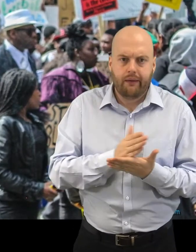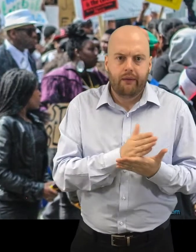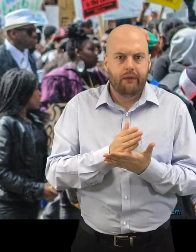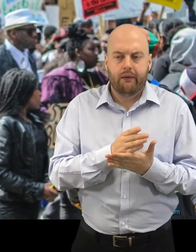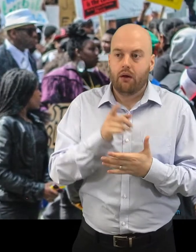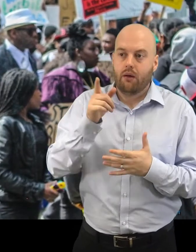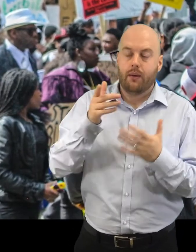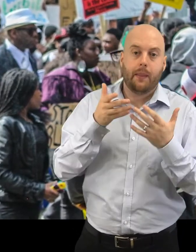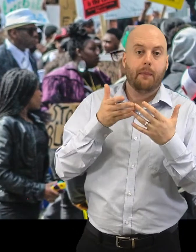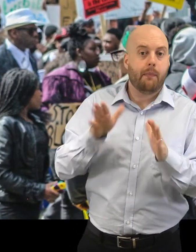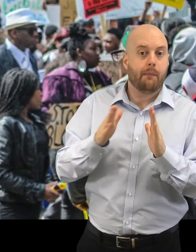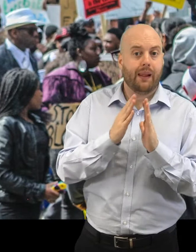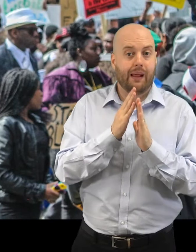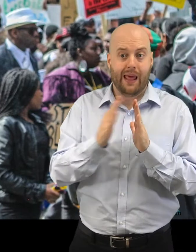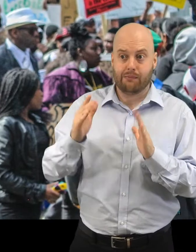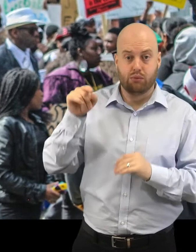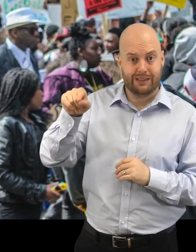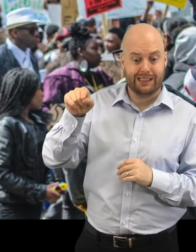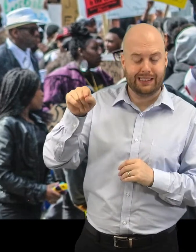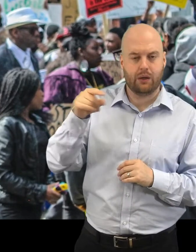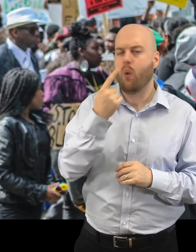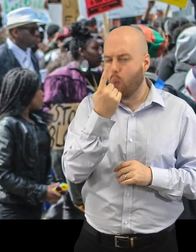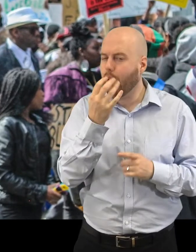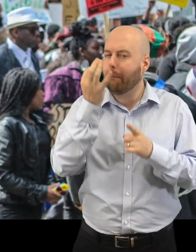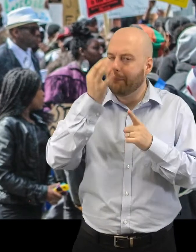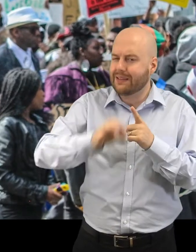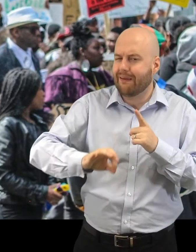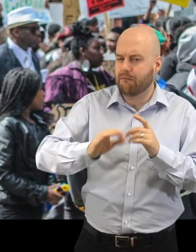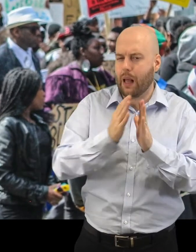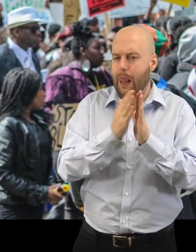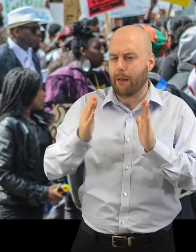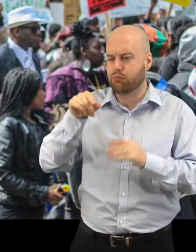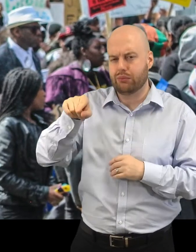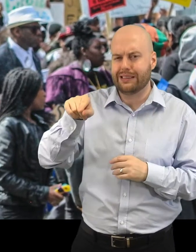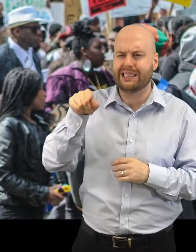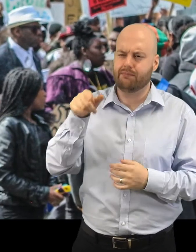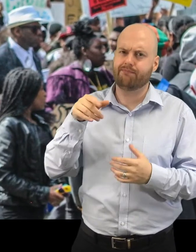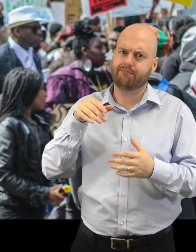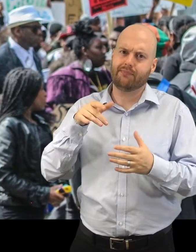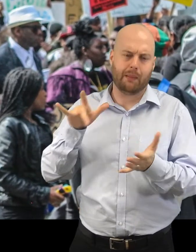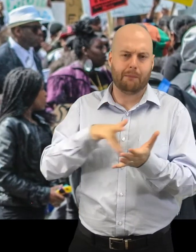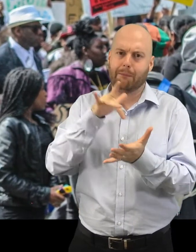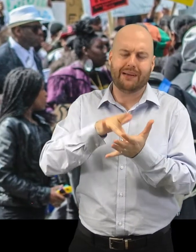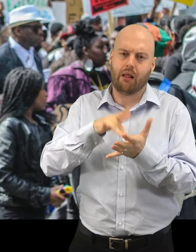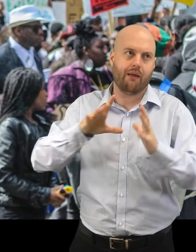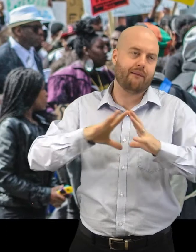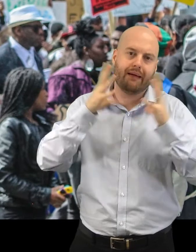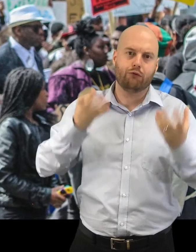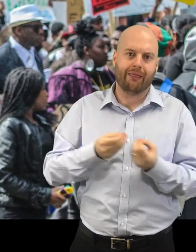public libraries and there was one particular one that was at the epicenter of the unrest and where the